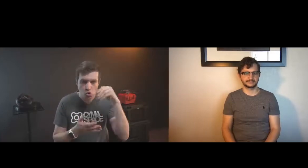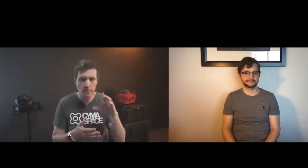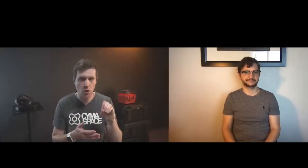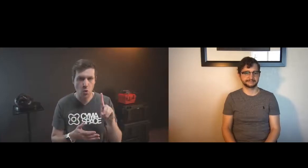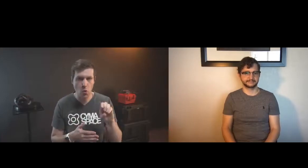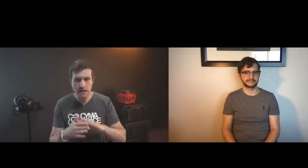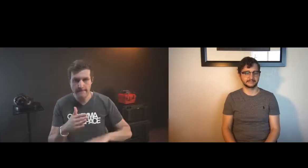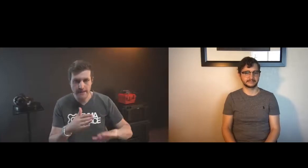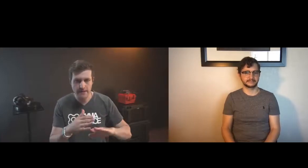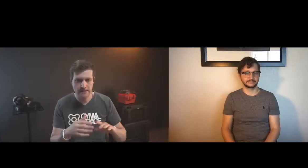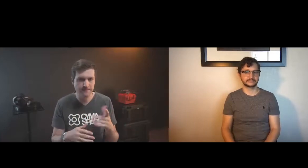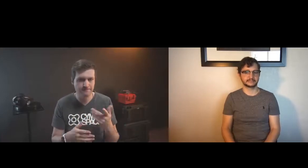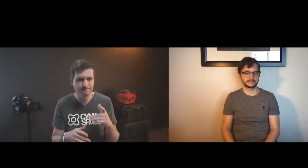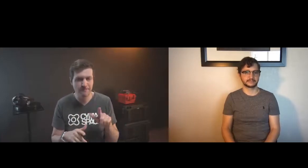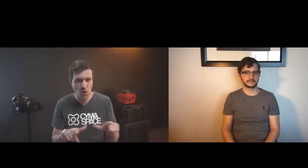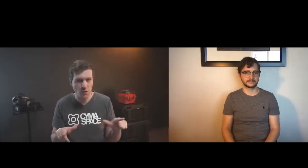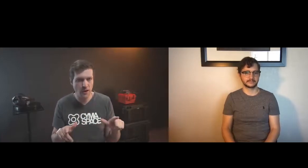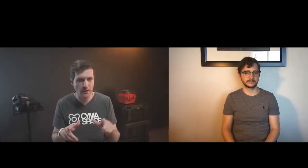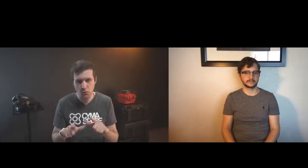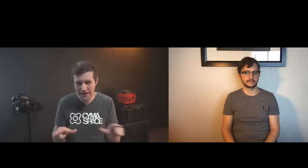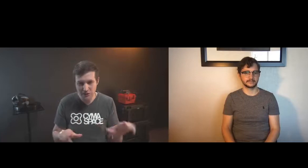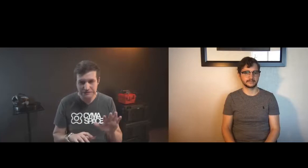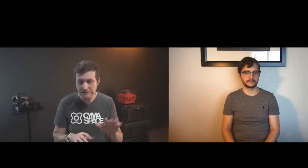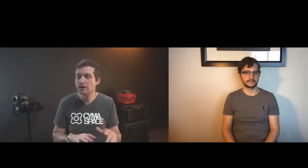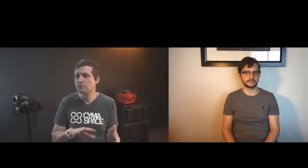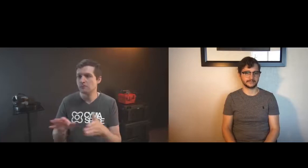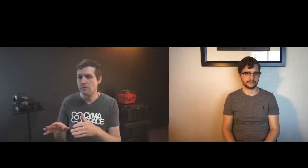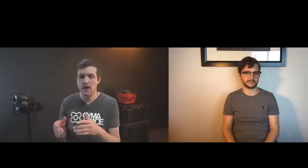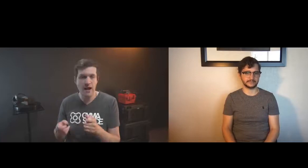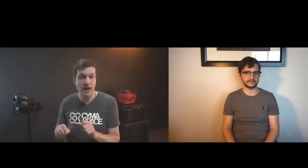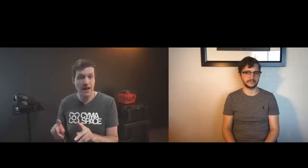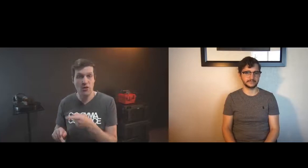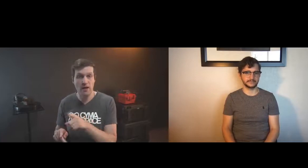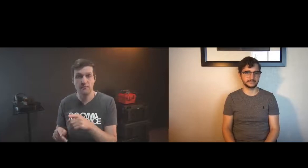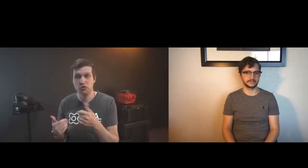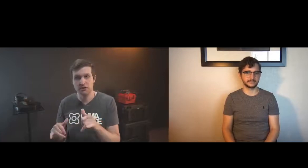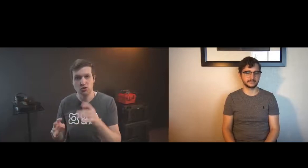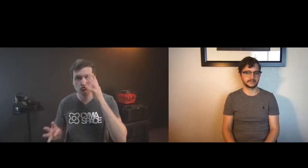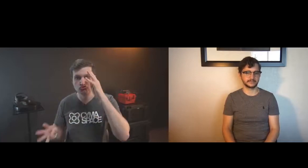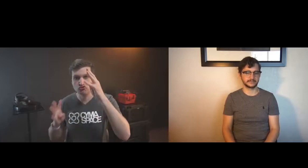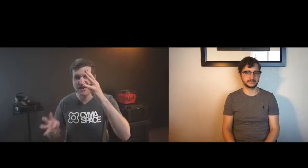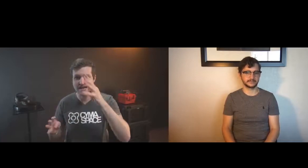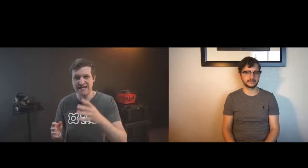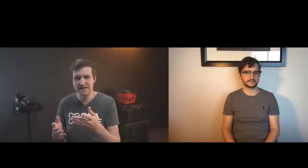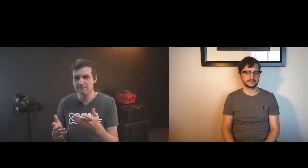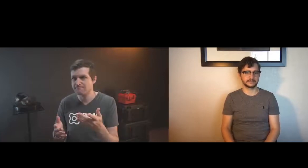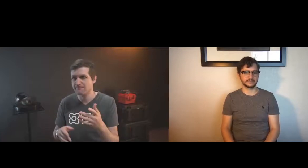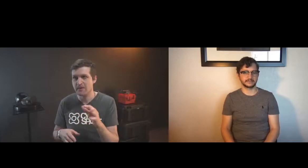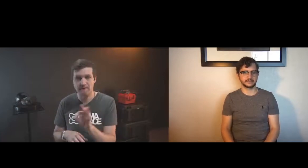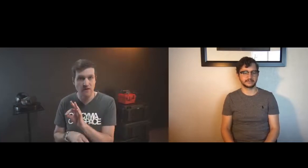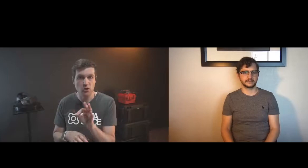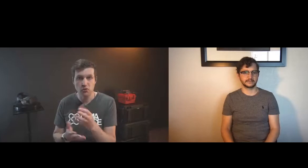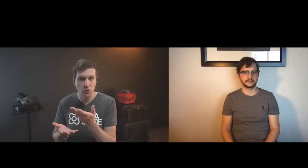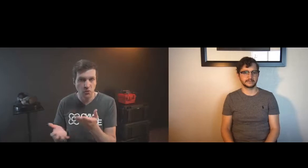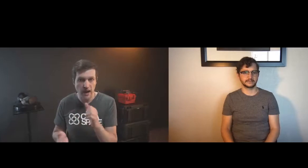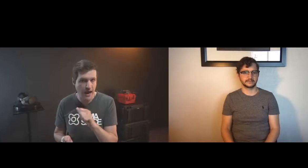who don't have the time to learn how to code or coding basics are still able to be